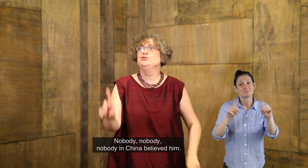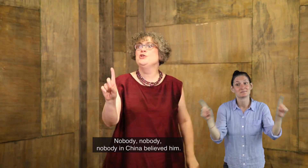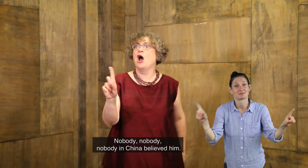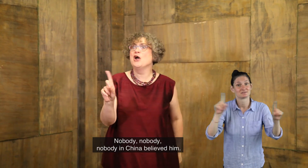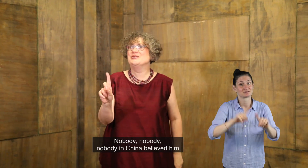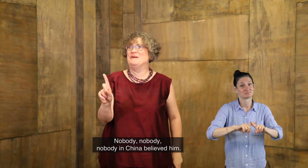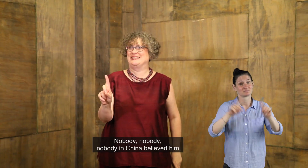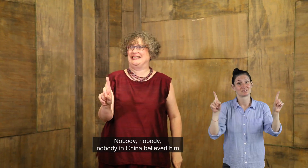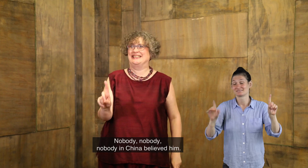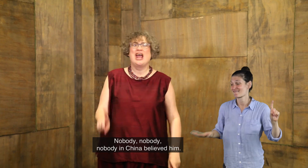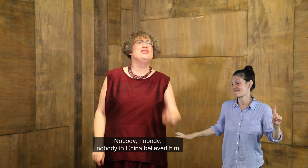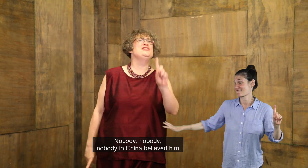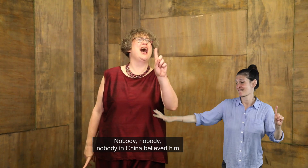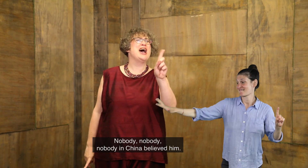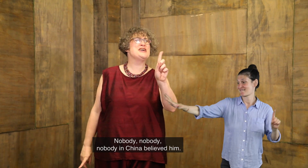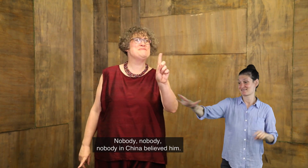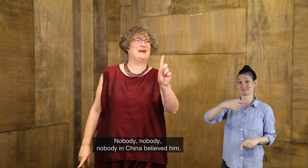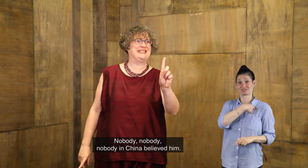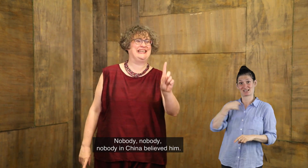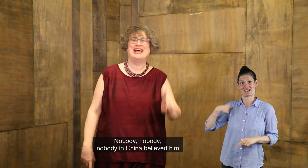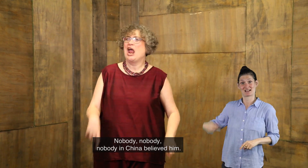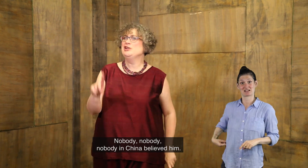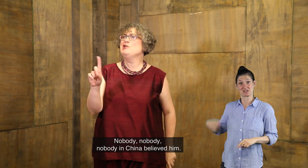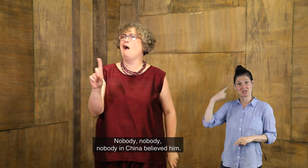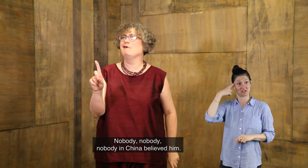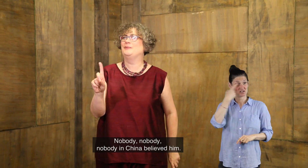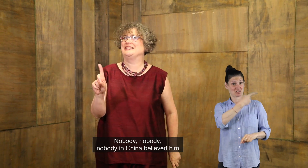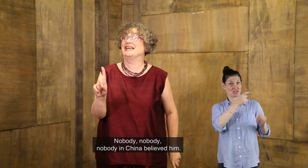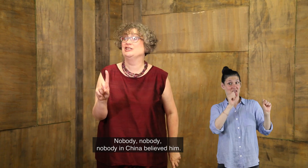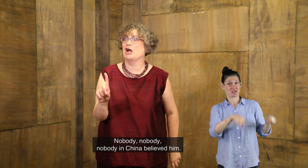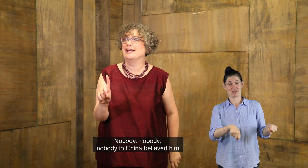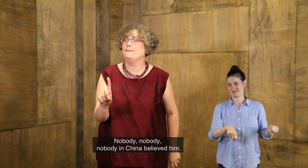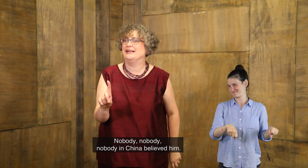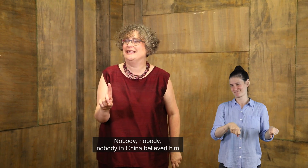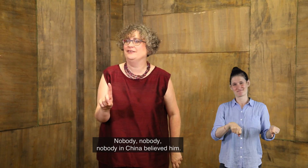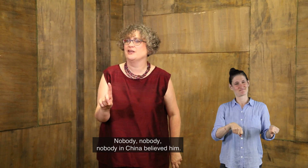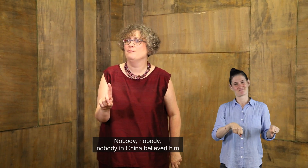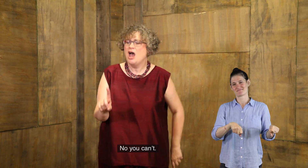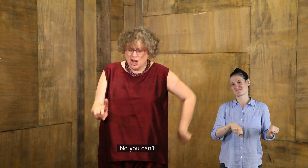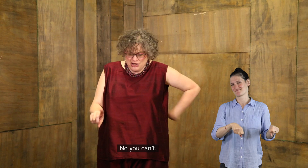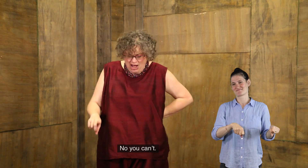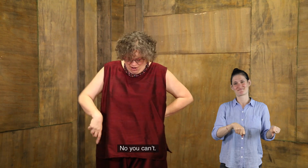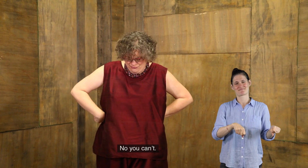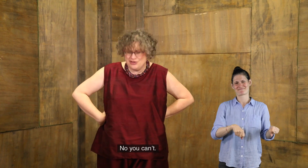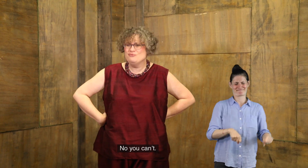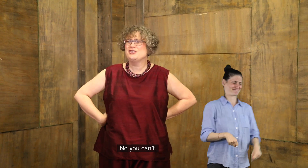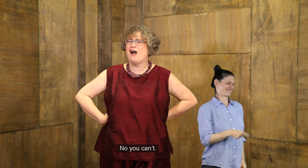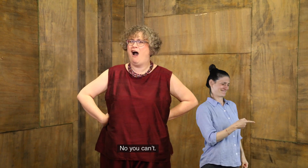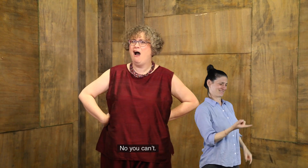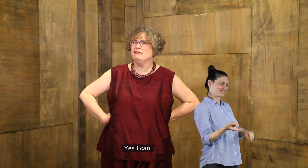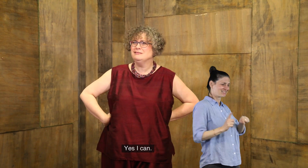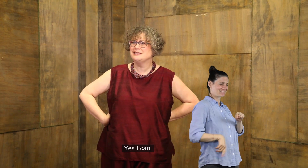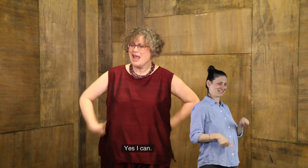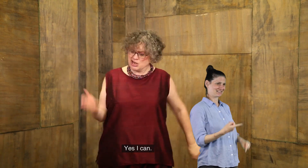nobody, nobody, nobody in China believed him. No, you